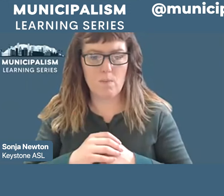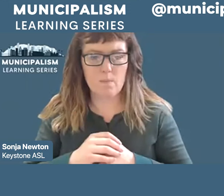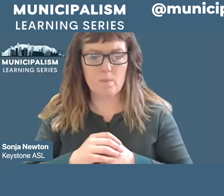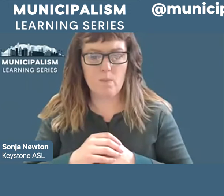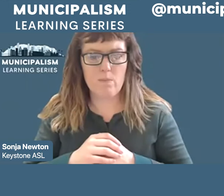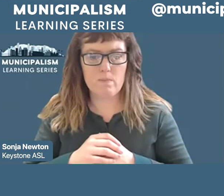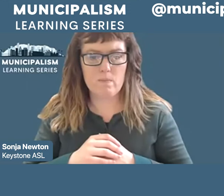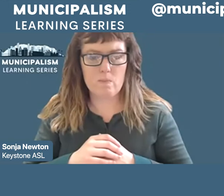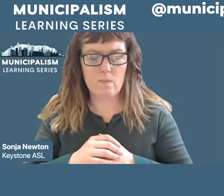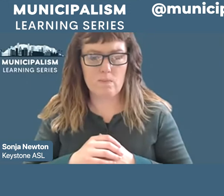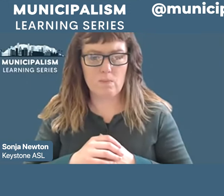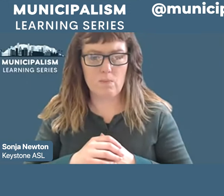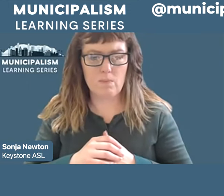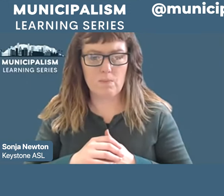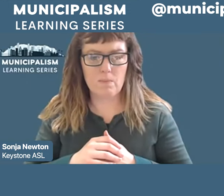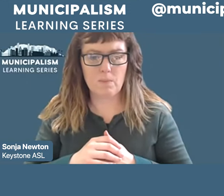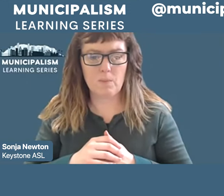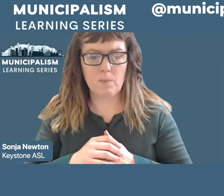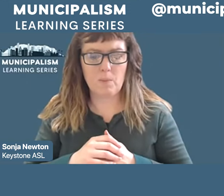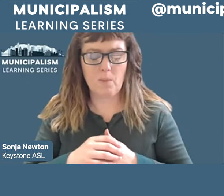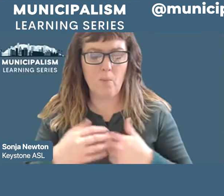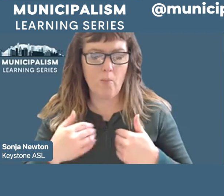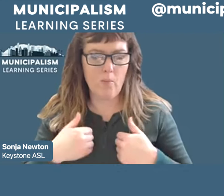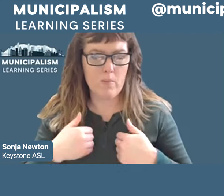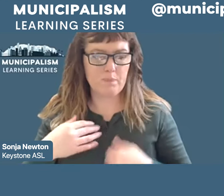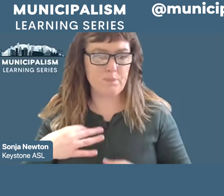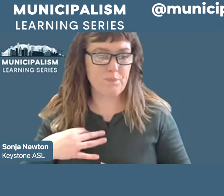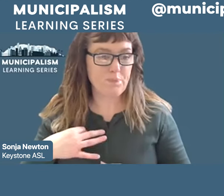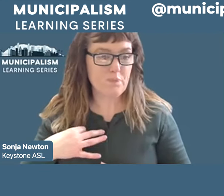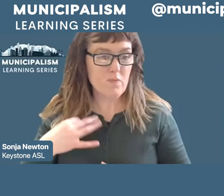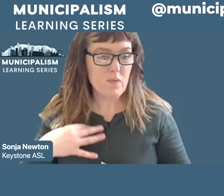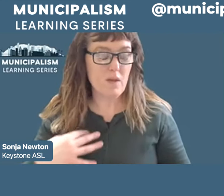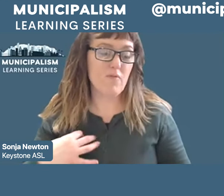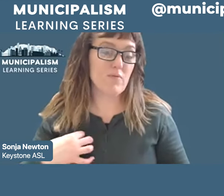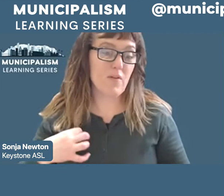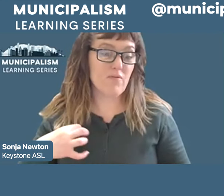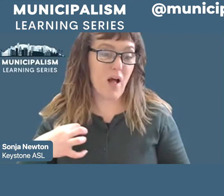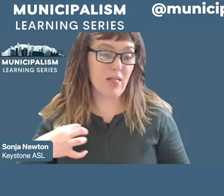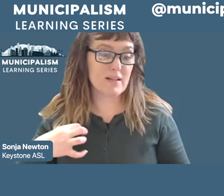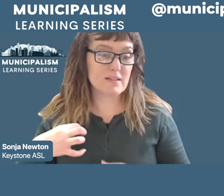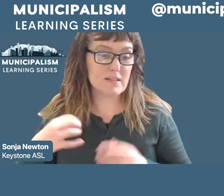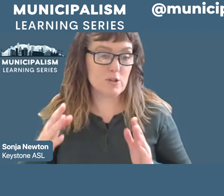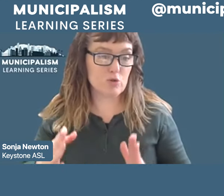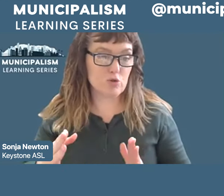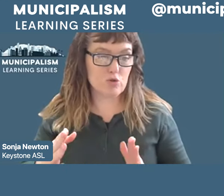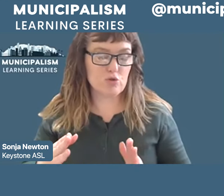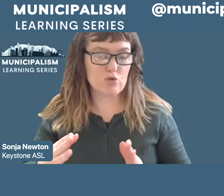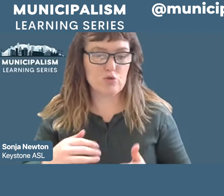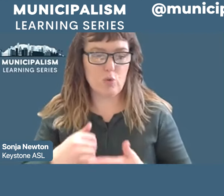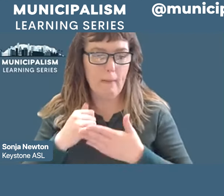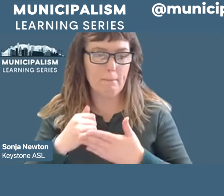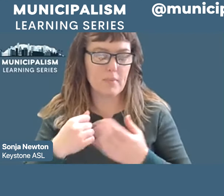to create with the volunteers spaces where we can support the governing